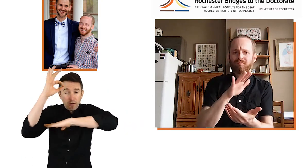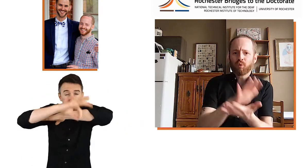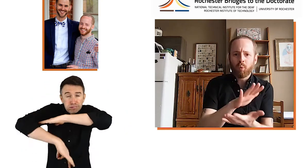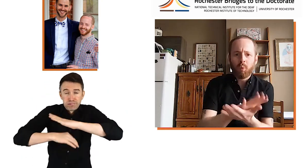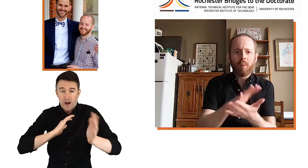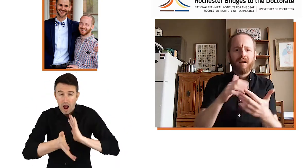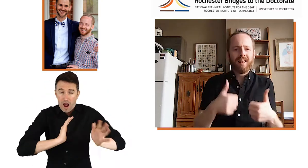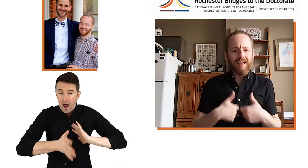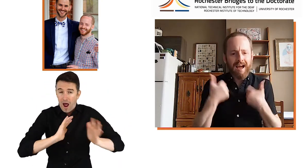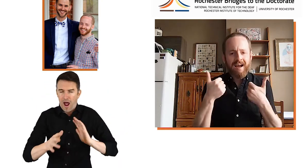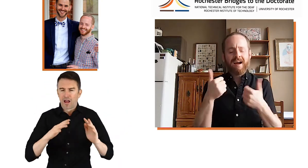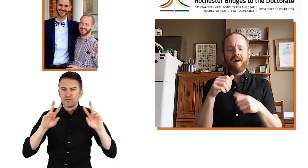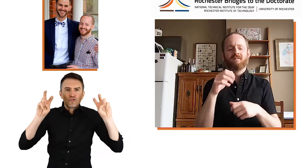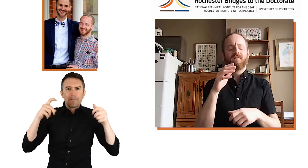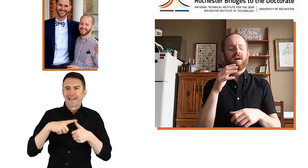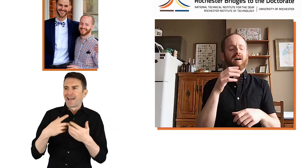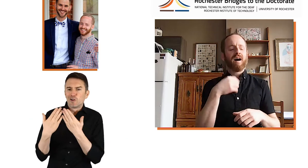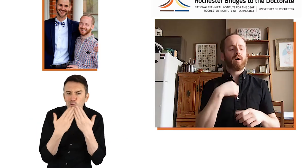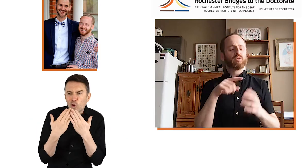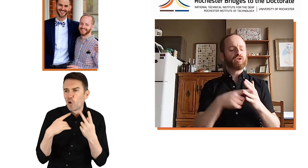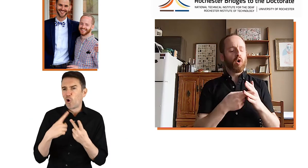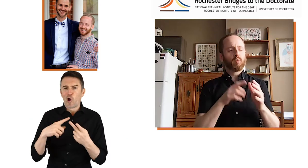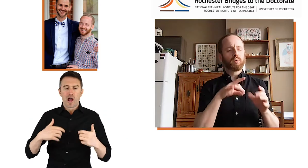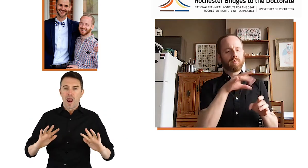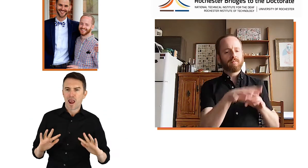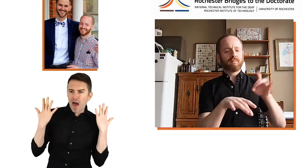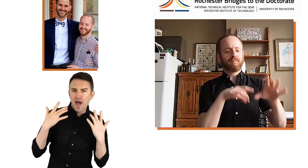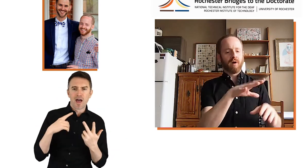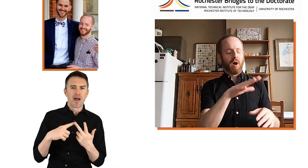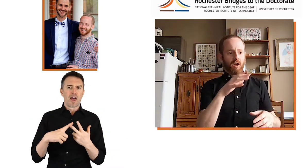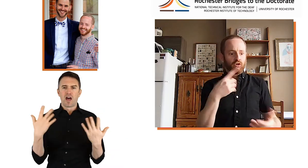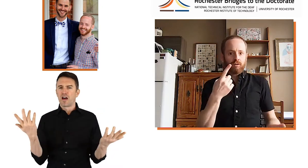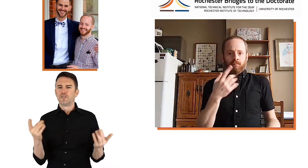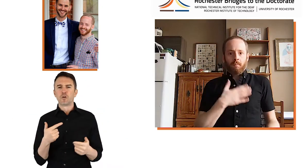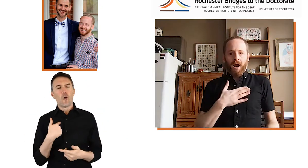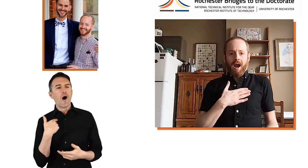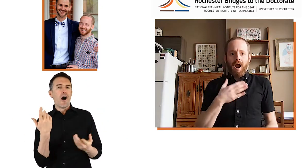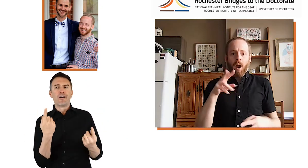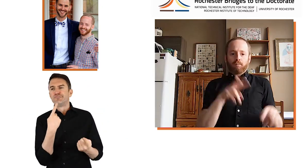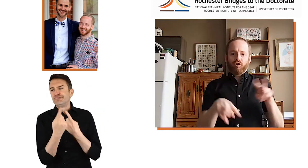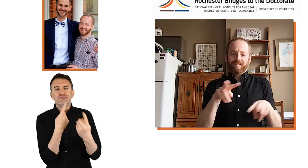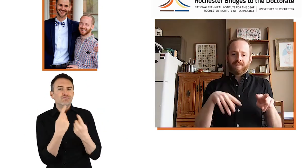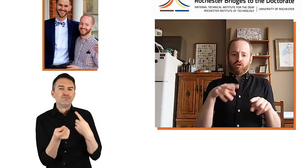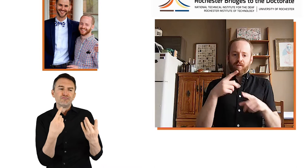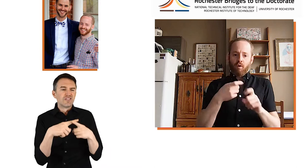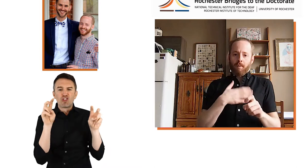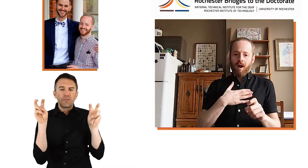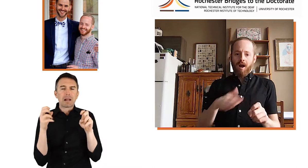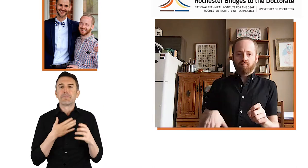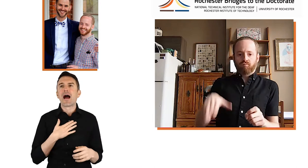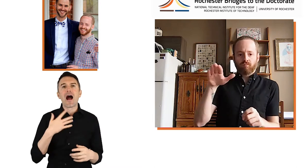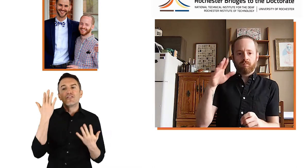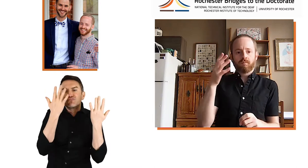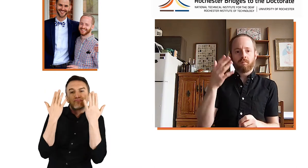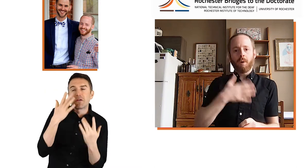we really started talking about school and life. And I would just throw